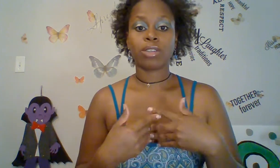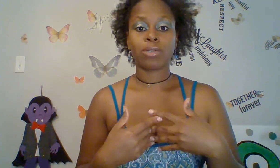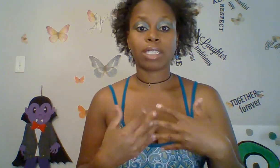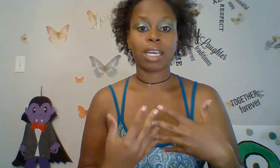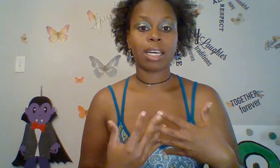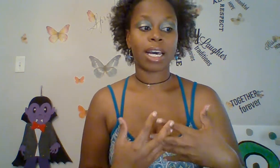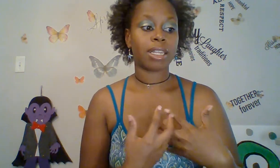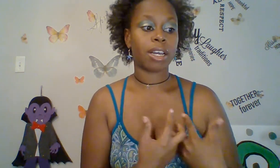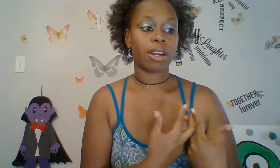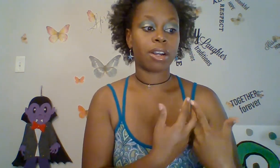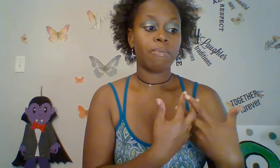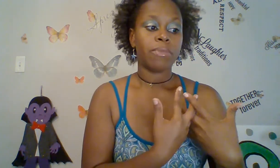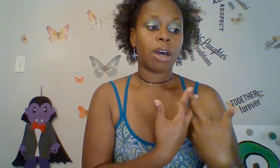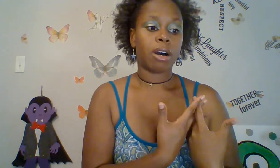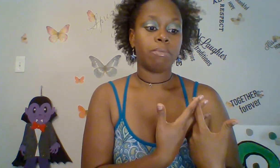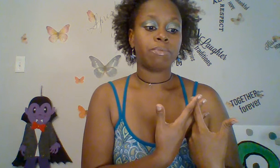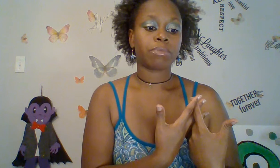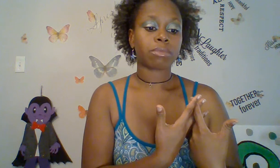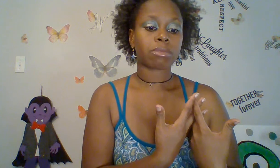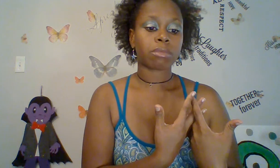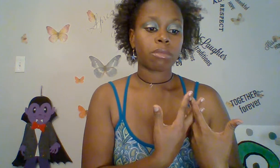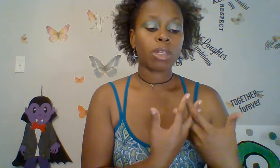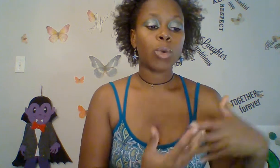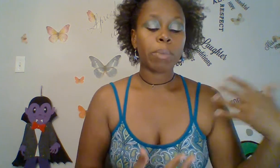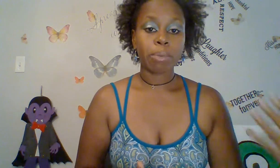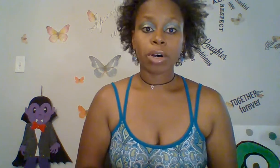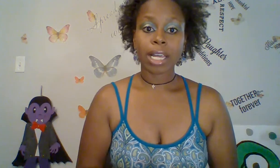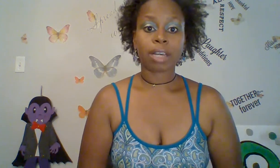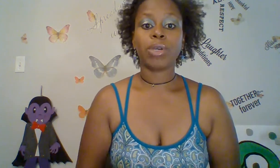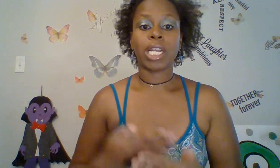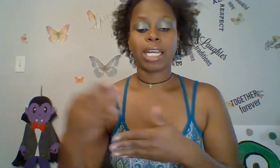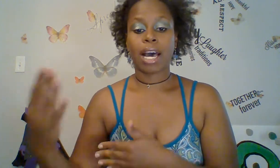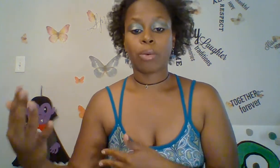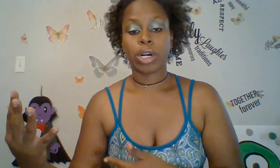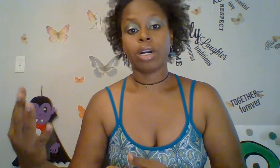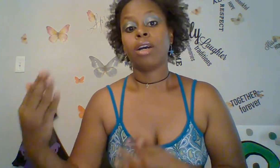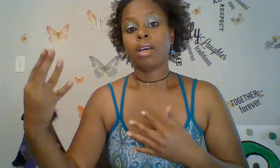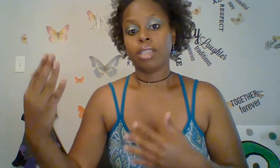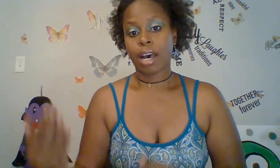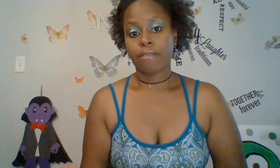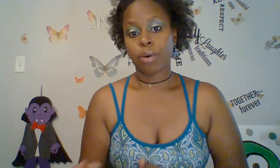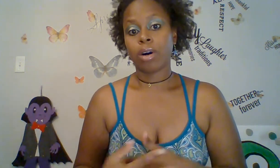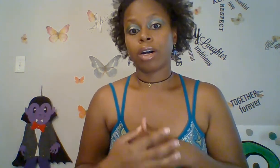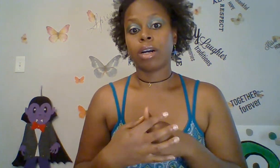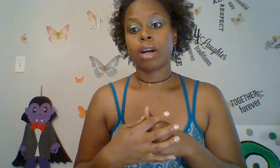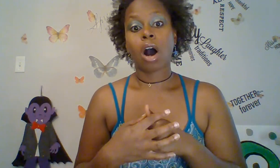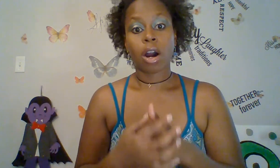seeing that there were people in that community that were deaf or hard of